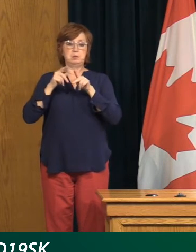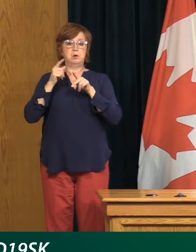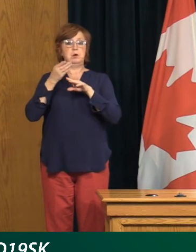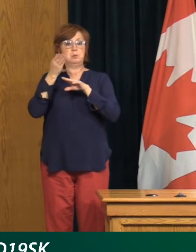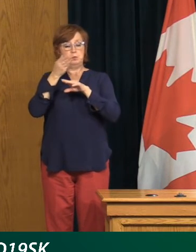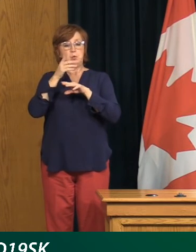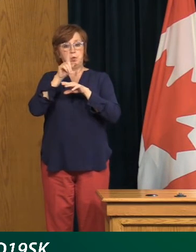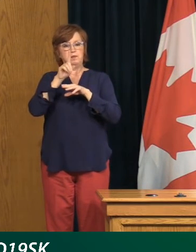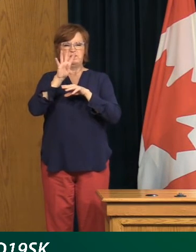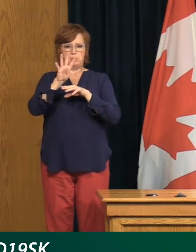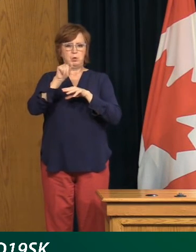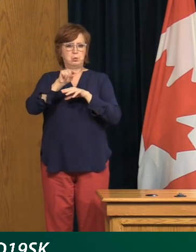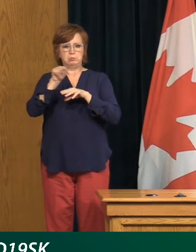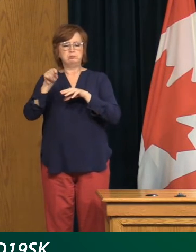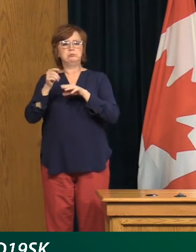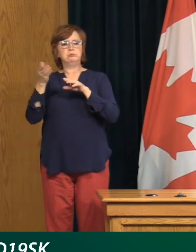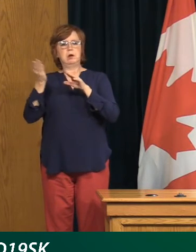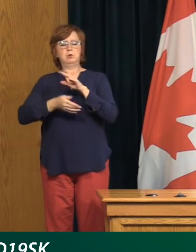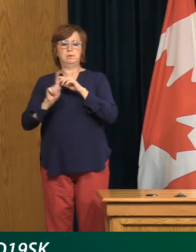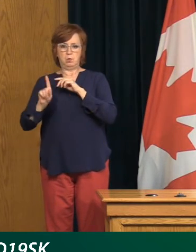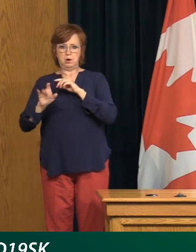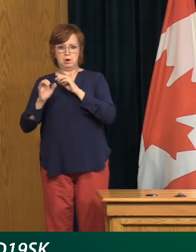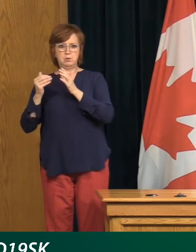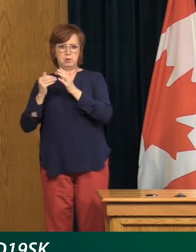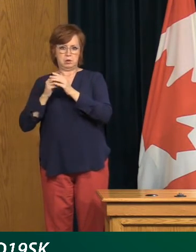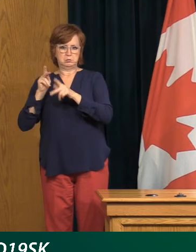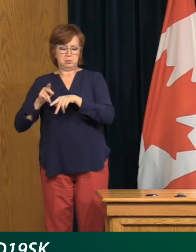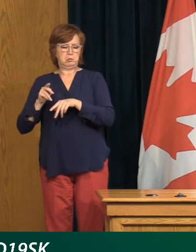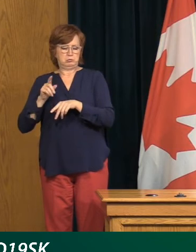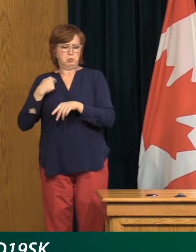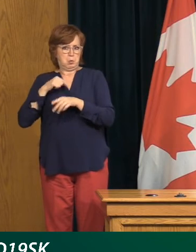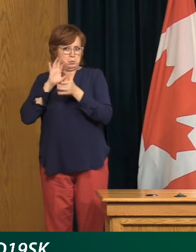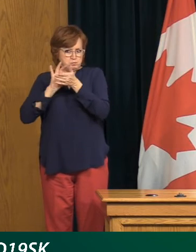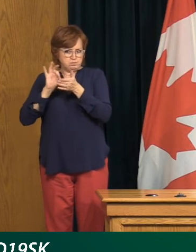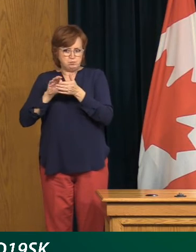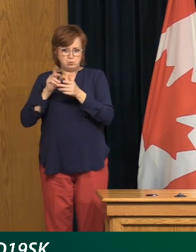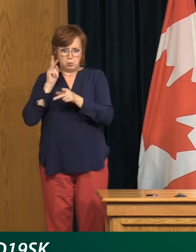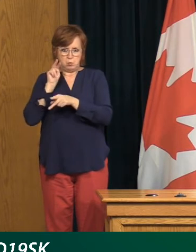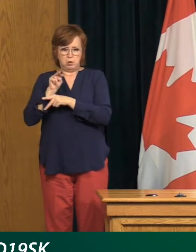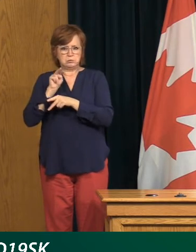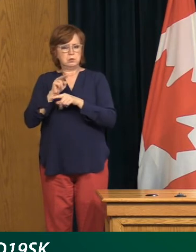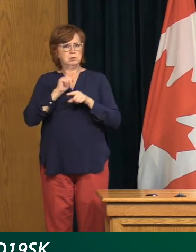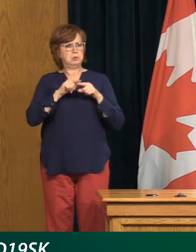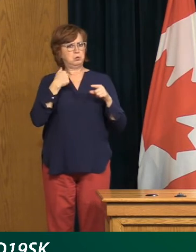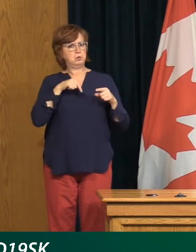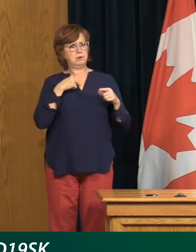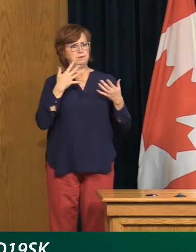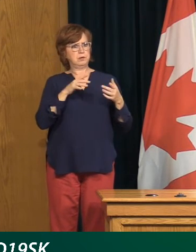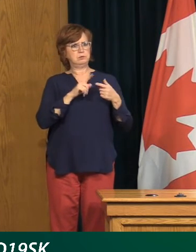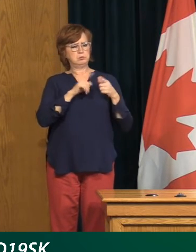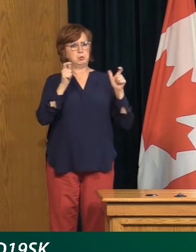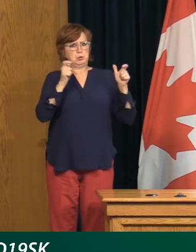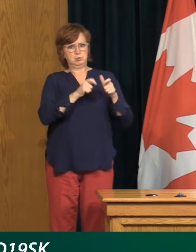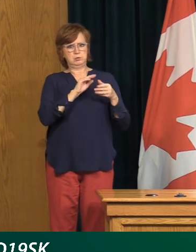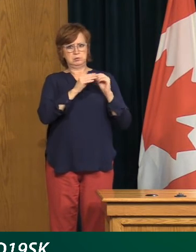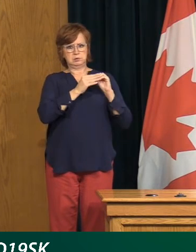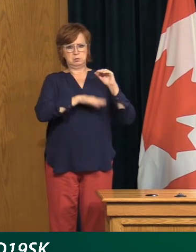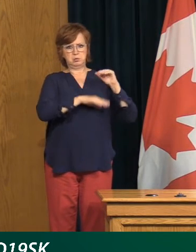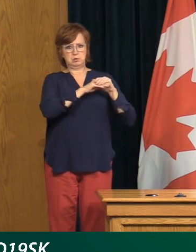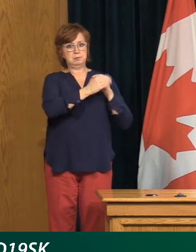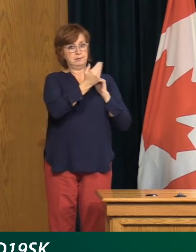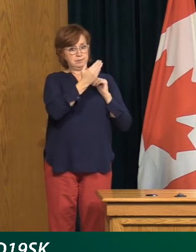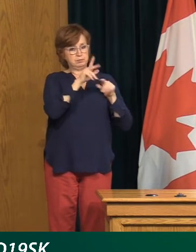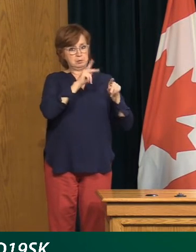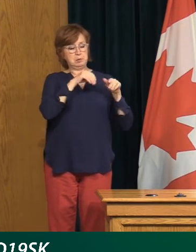we are obviously also looking at the settings for transmission. And like you said, we reduced indoor gatherings in homes to